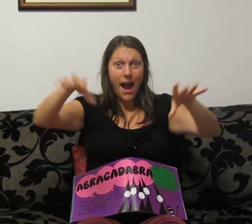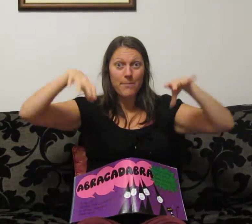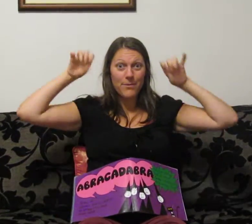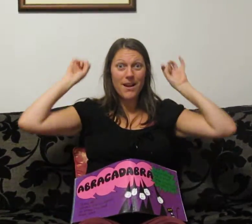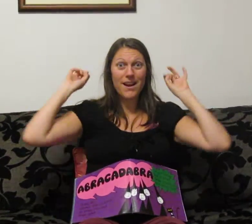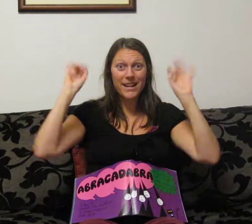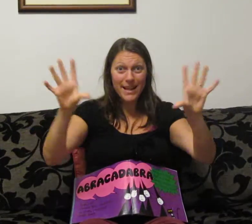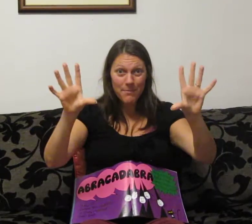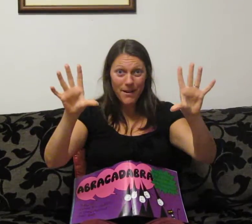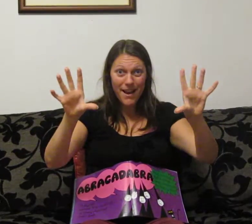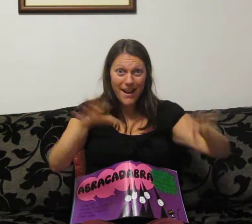Abracadabra.